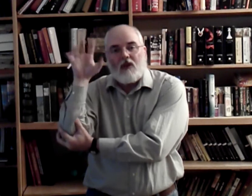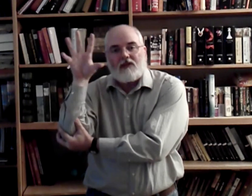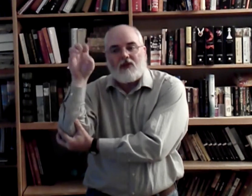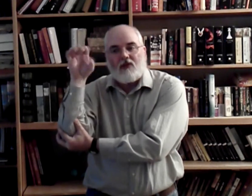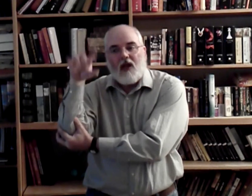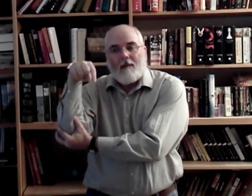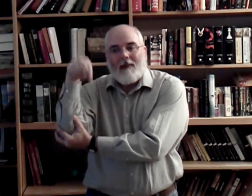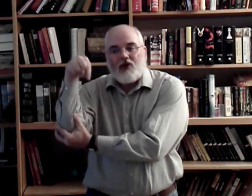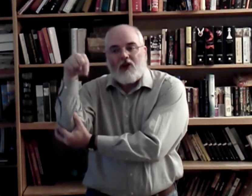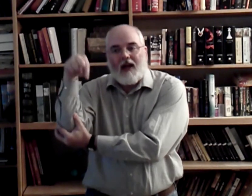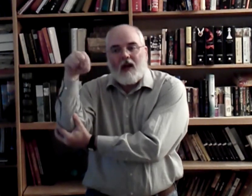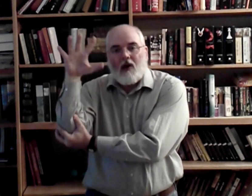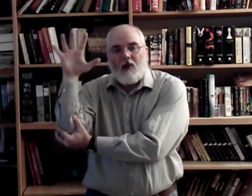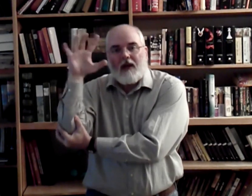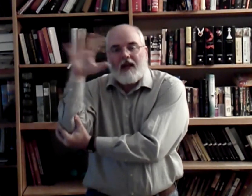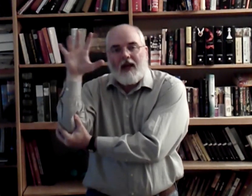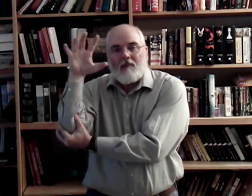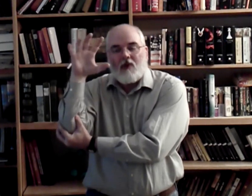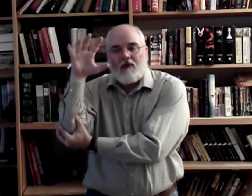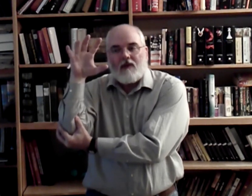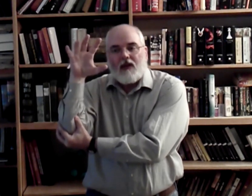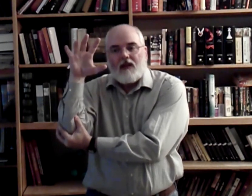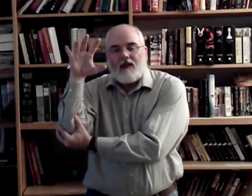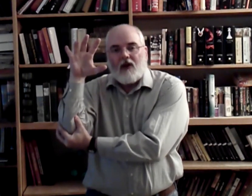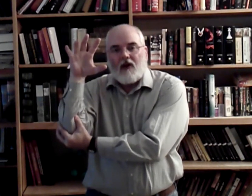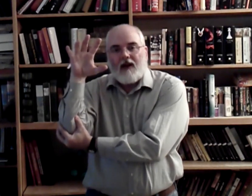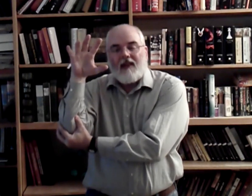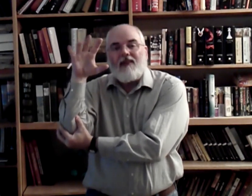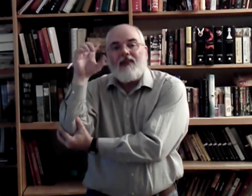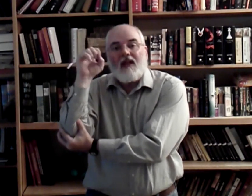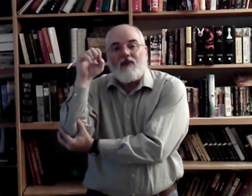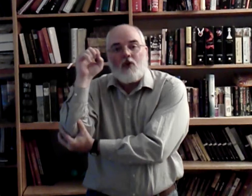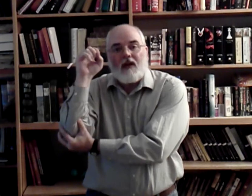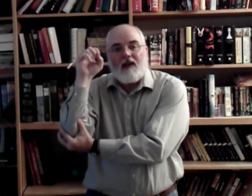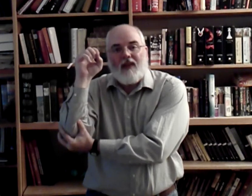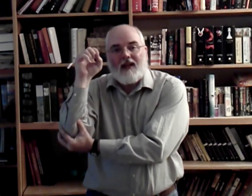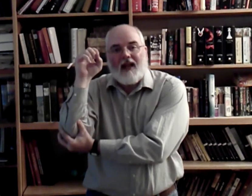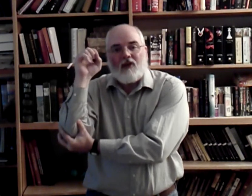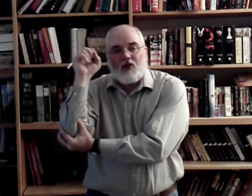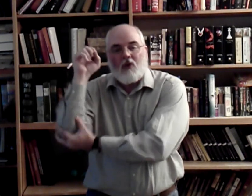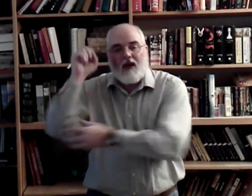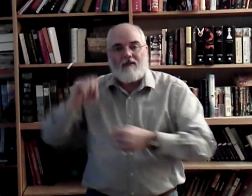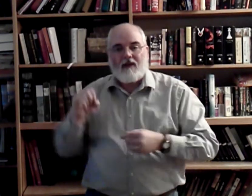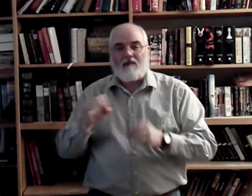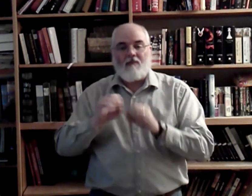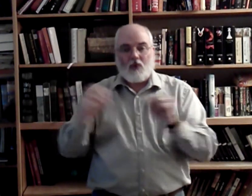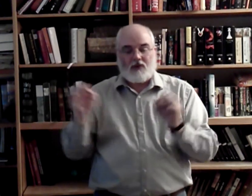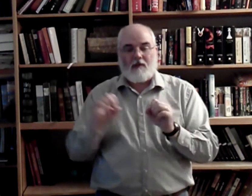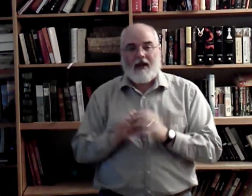wants to, but your elbow, it can't move, all right? If you can get that down, you'll have gotten most of the bad